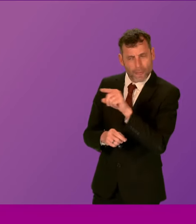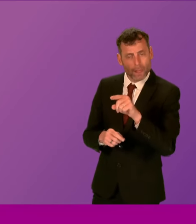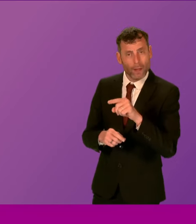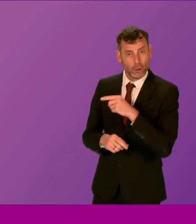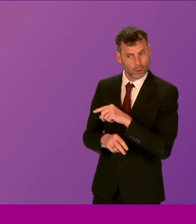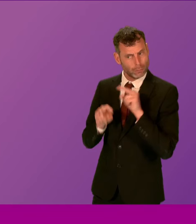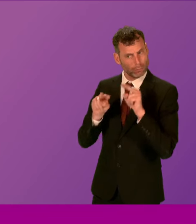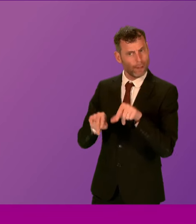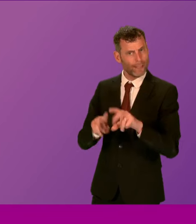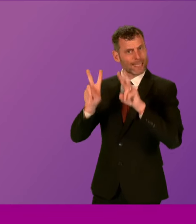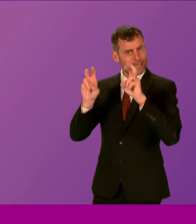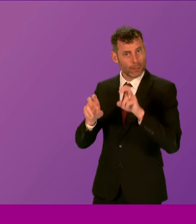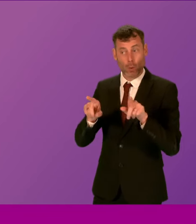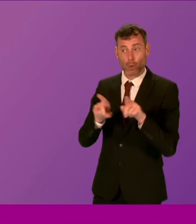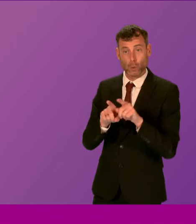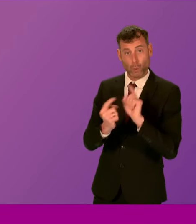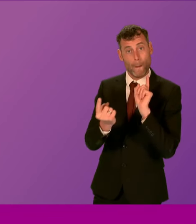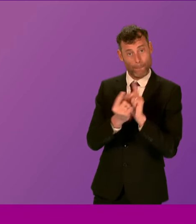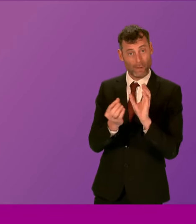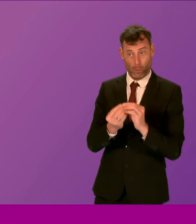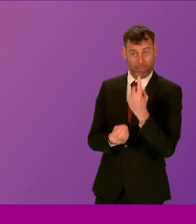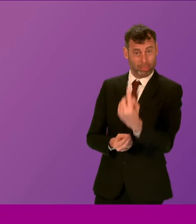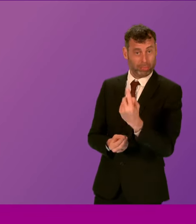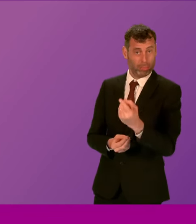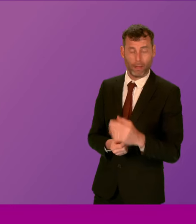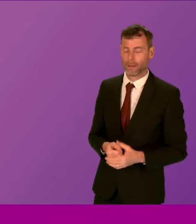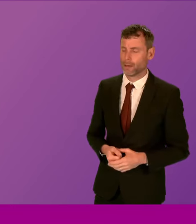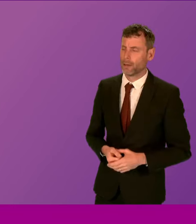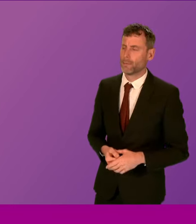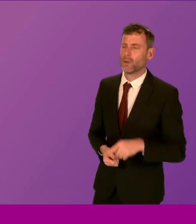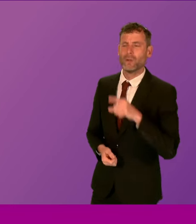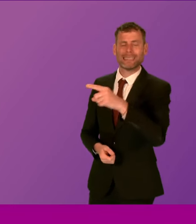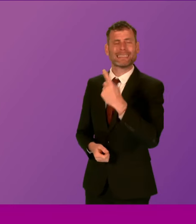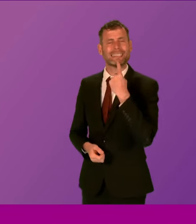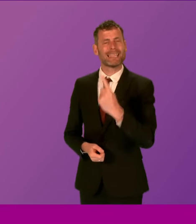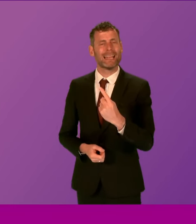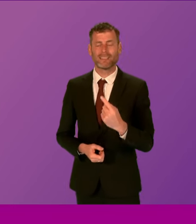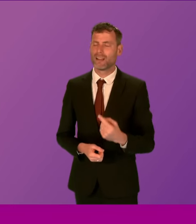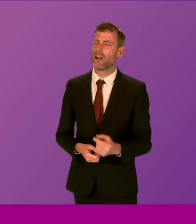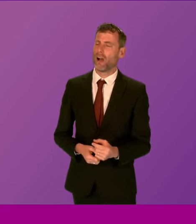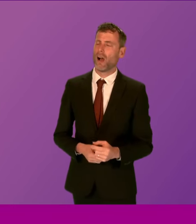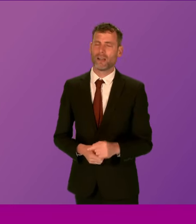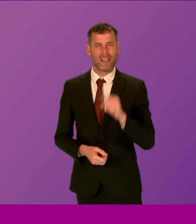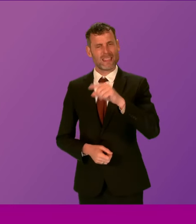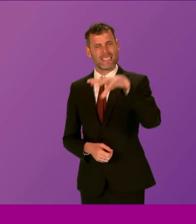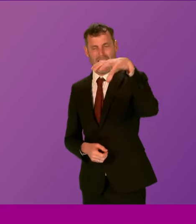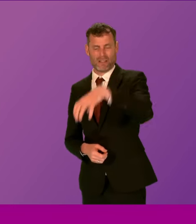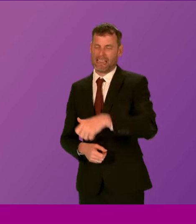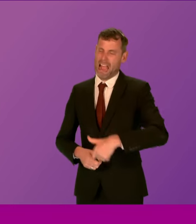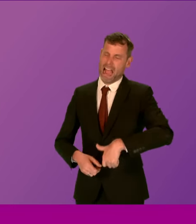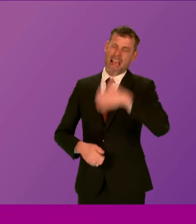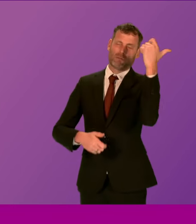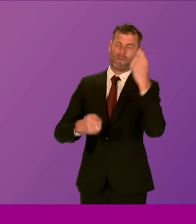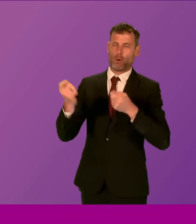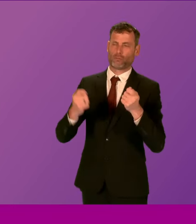Stewart as well. I would take some exception at the suggestion that the estate is out of control. I wouldn't